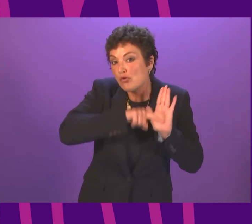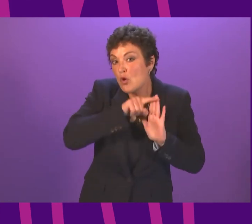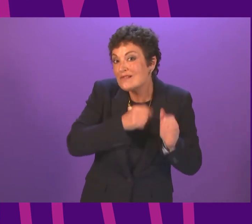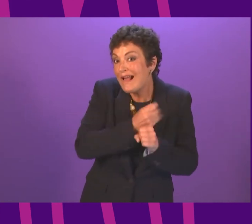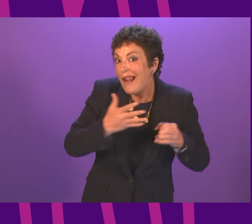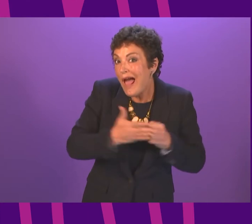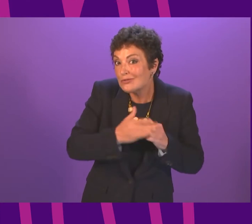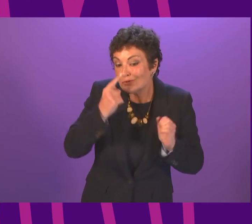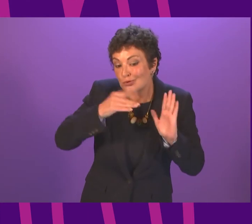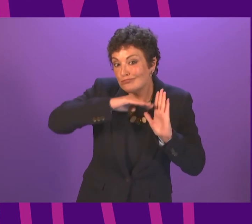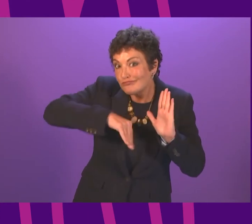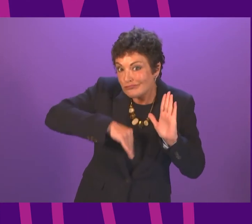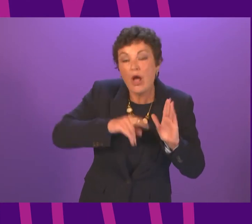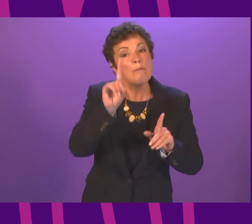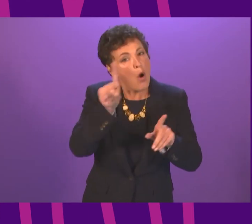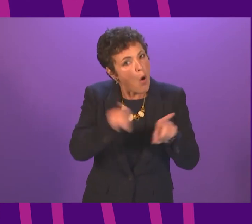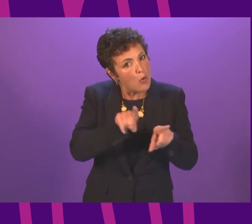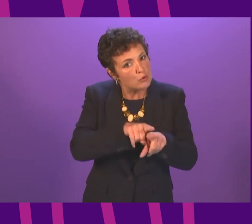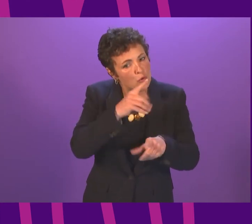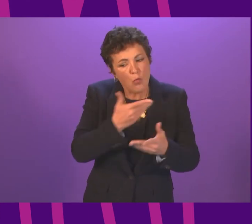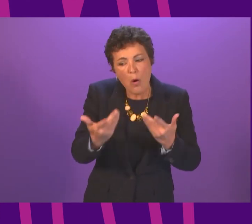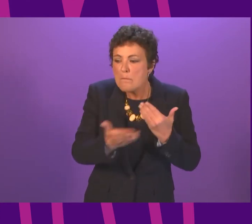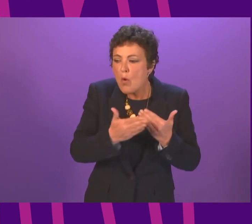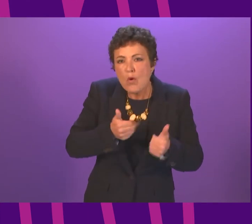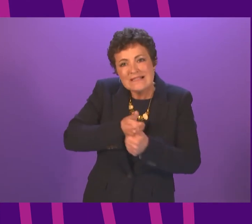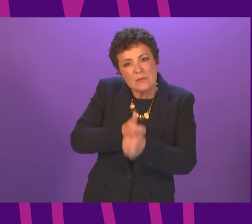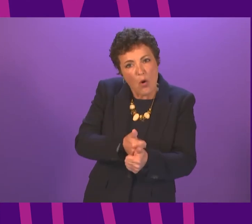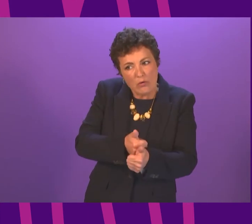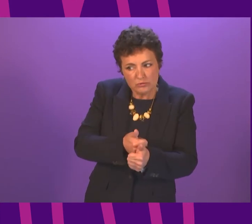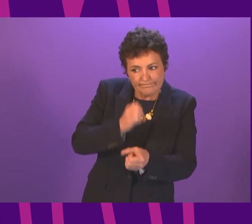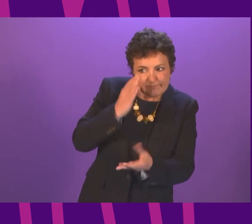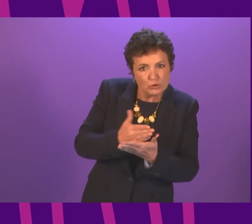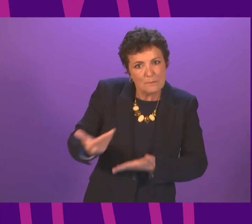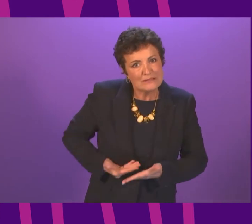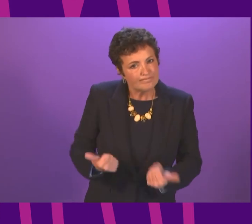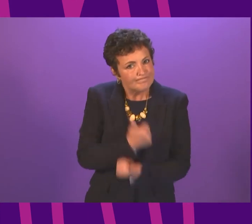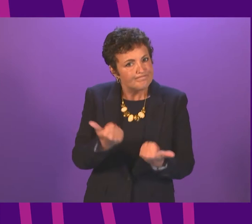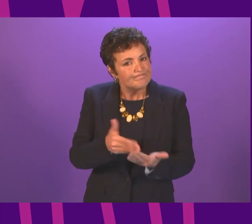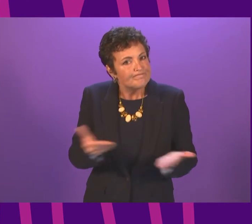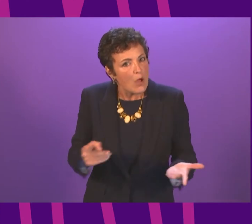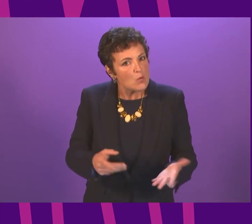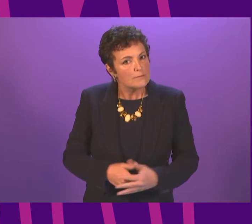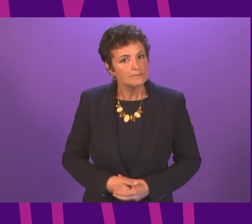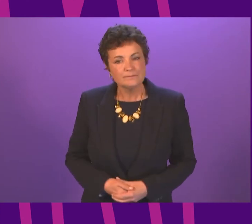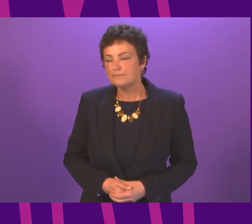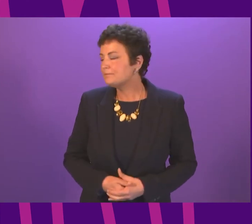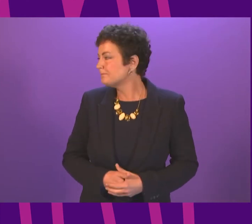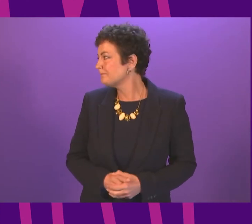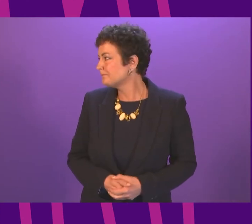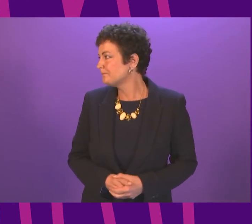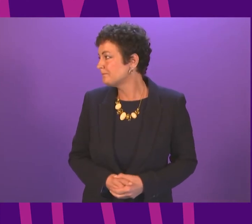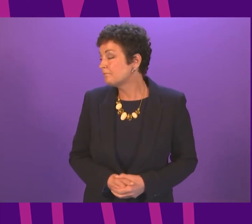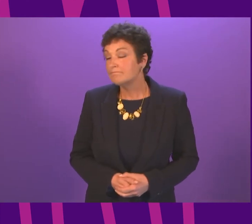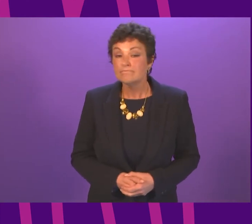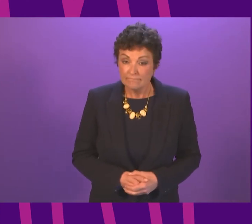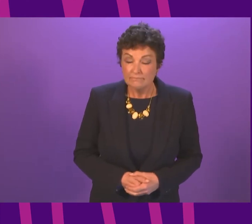further support will be provided to protect businesses right now? First Minister. Firstly, in relation to the Scottish